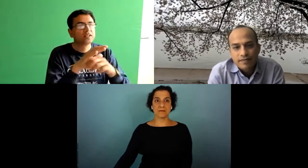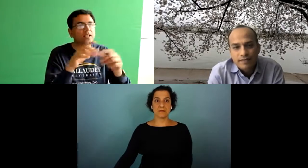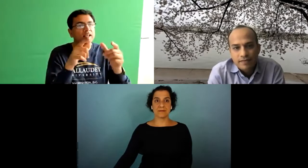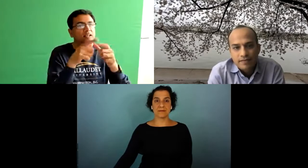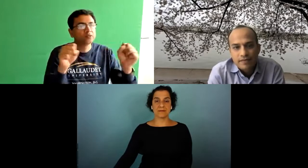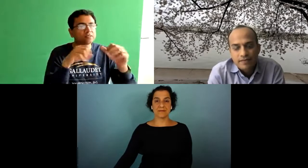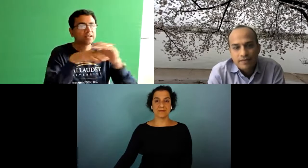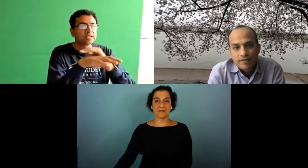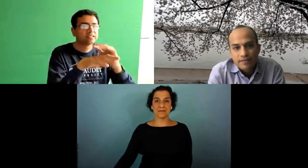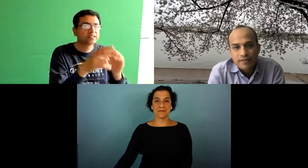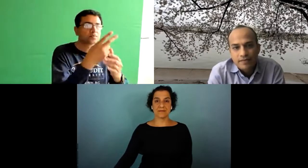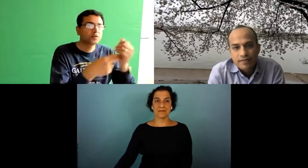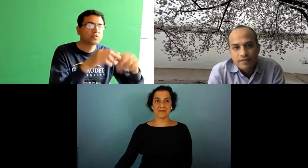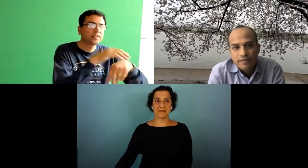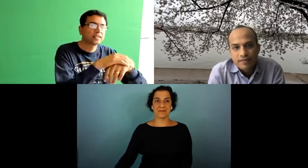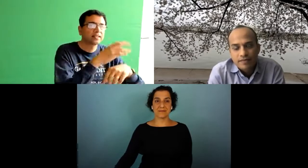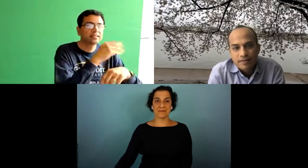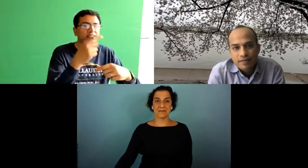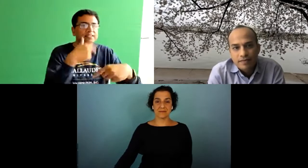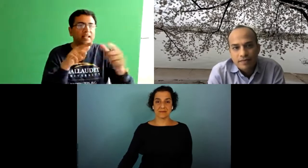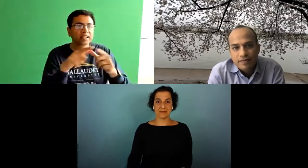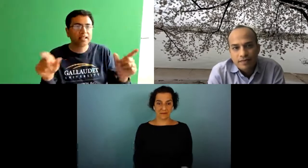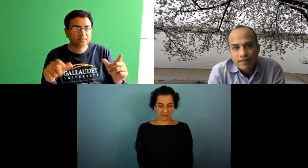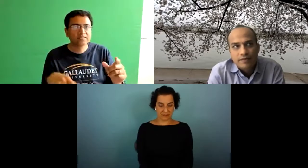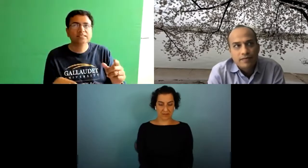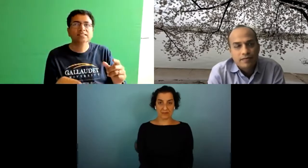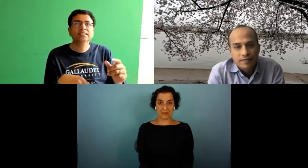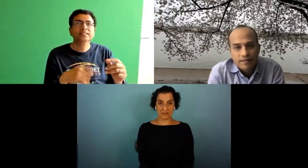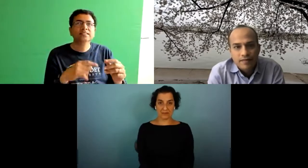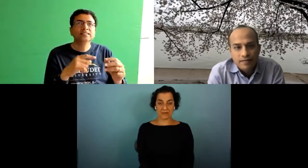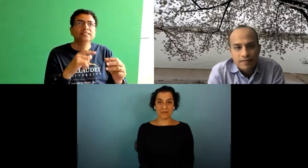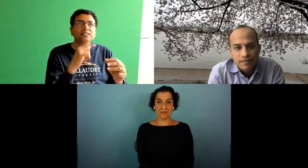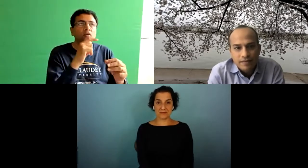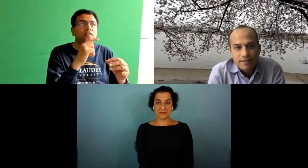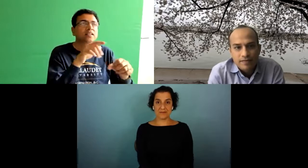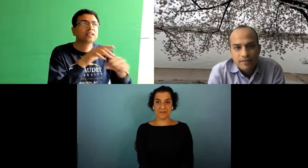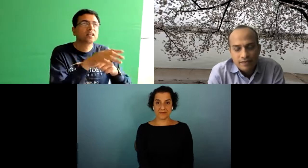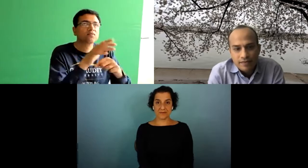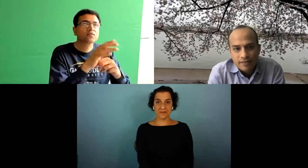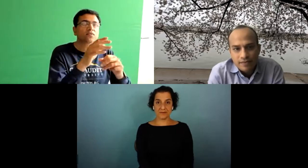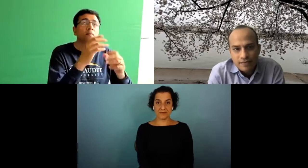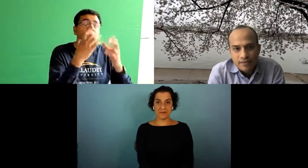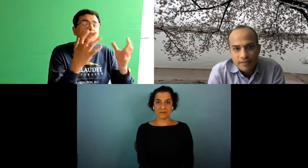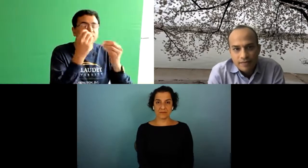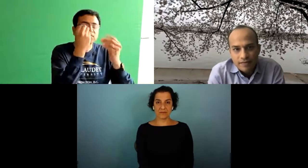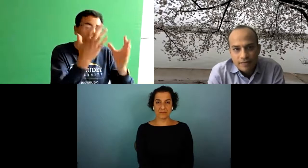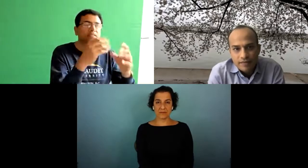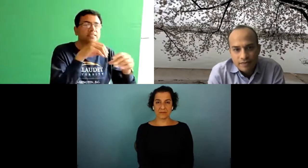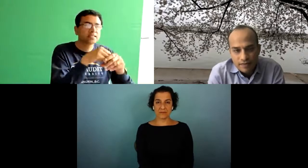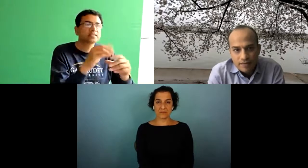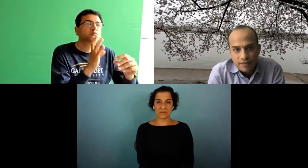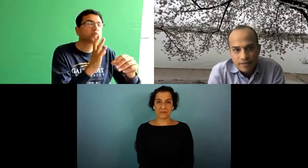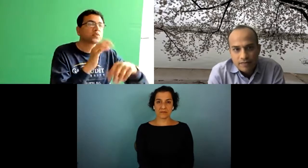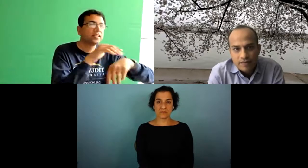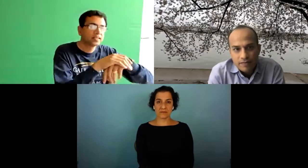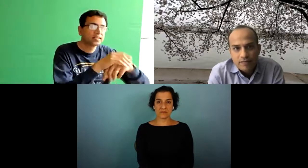so i think it amounts to having full linguistic not having full linguistic access in english